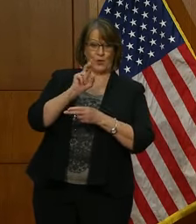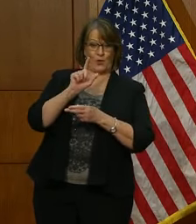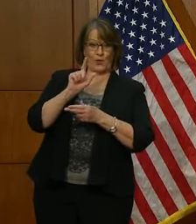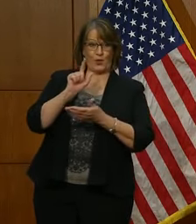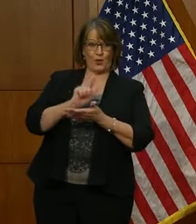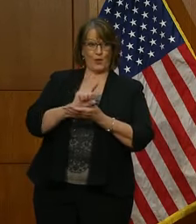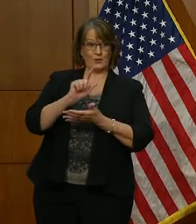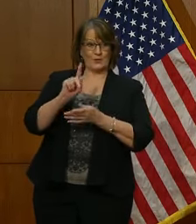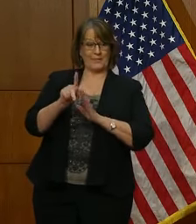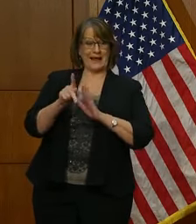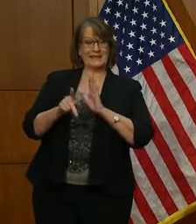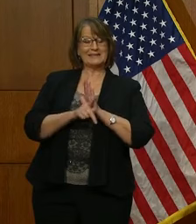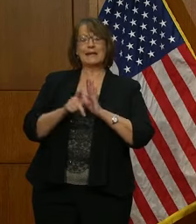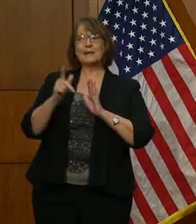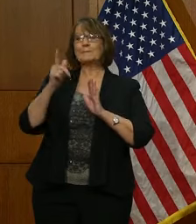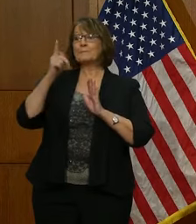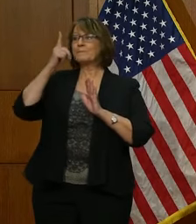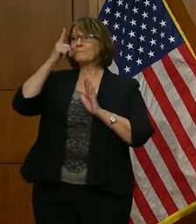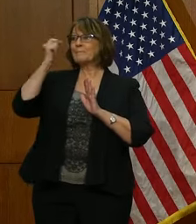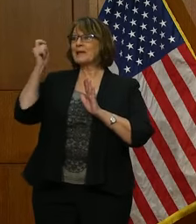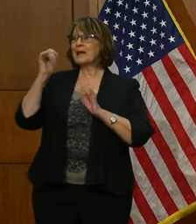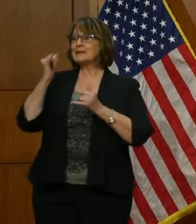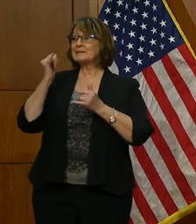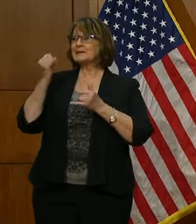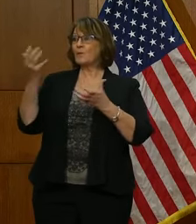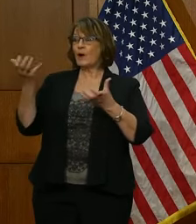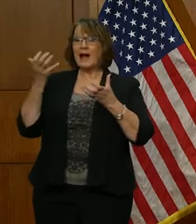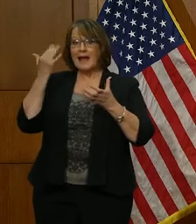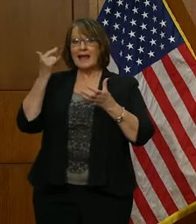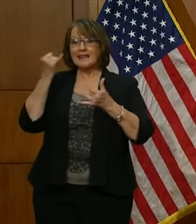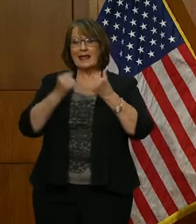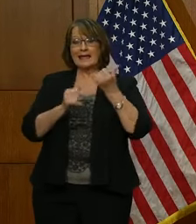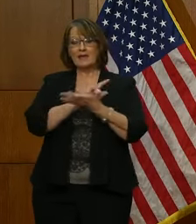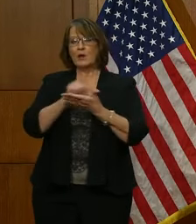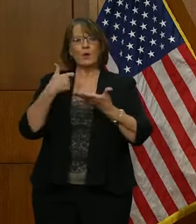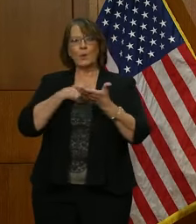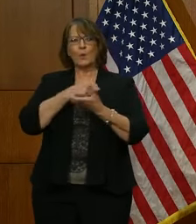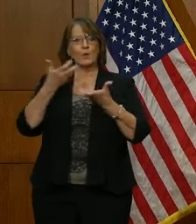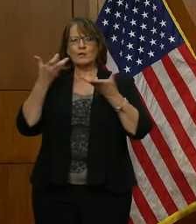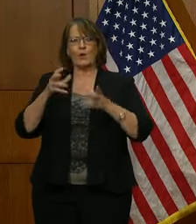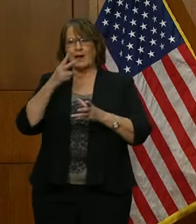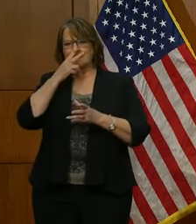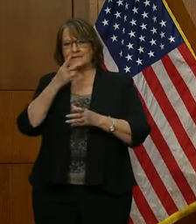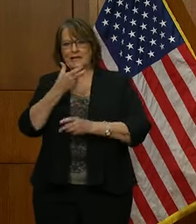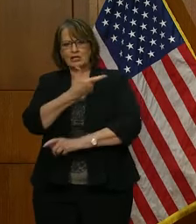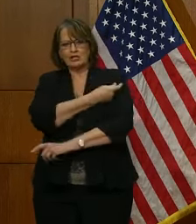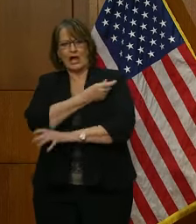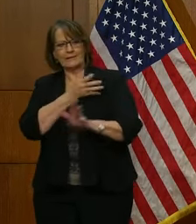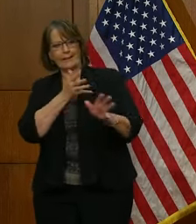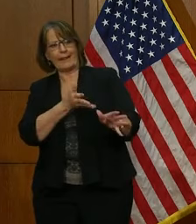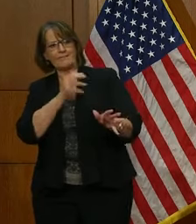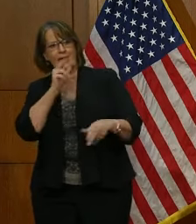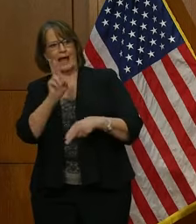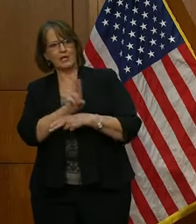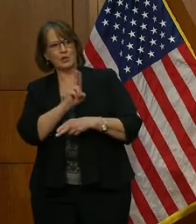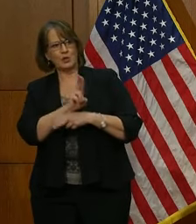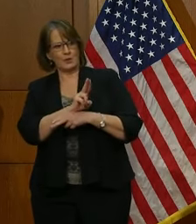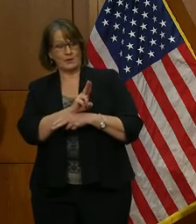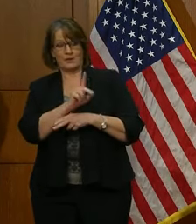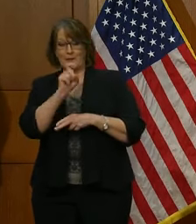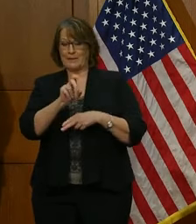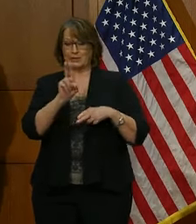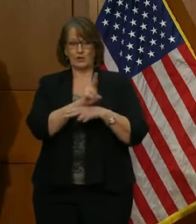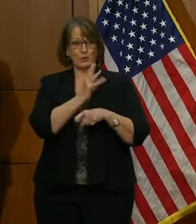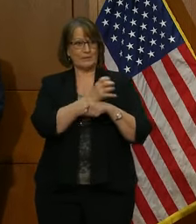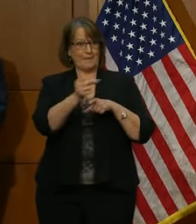because at the end of each week, we don't want any doses in Virginia to have not been used. So we're modifying our plan as we